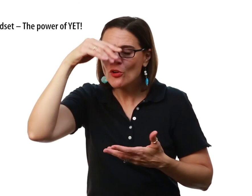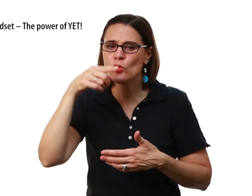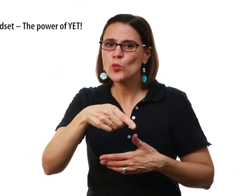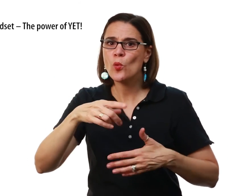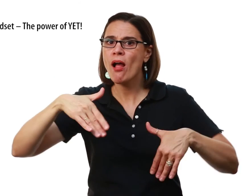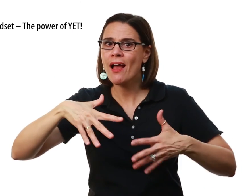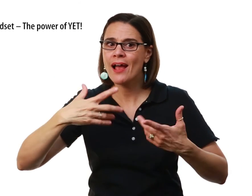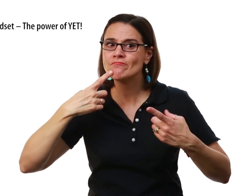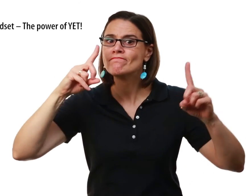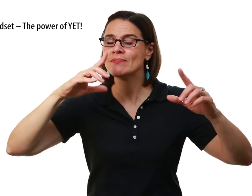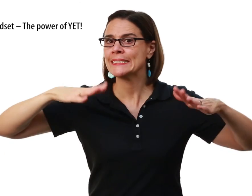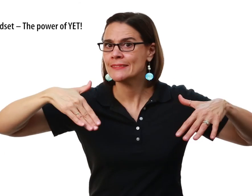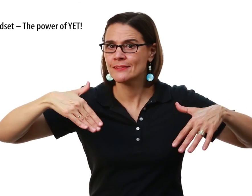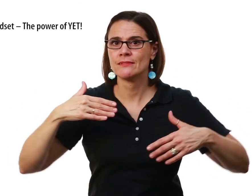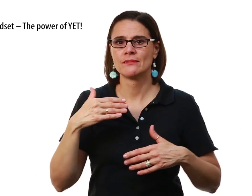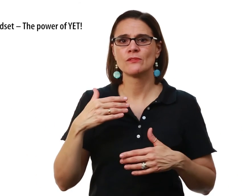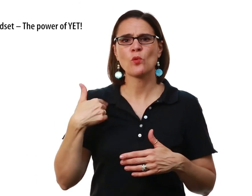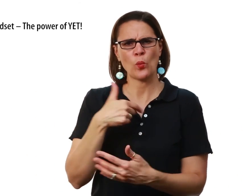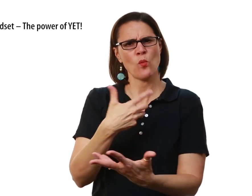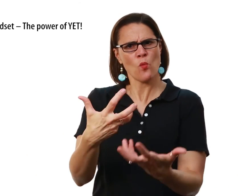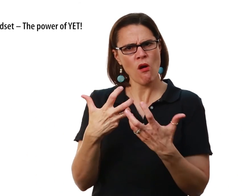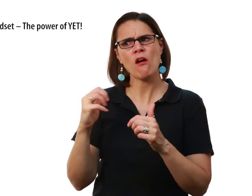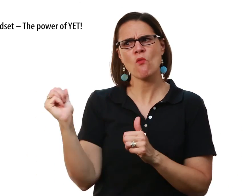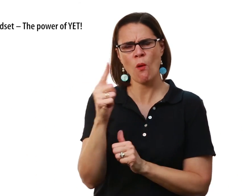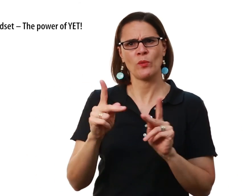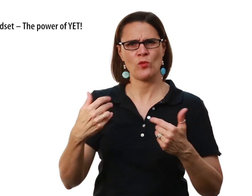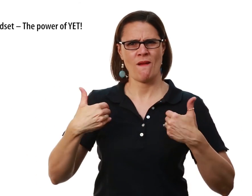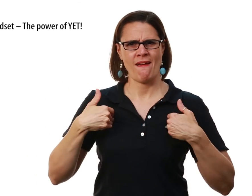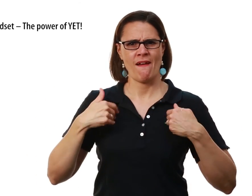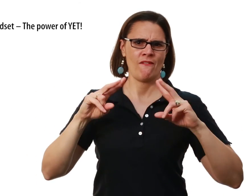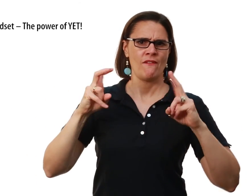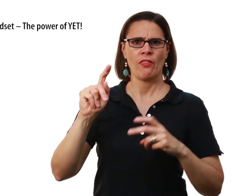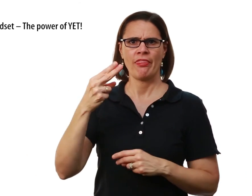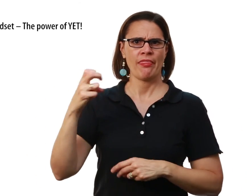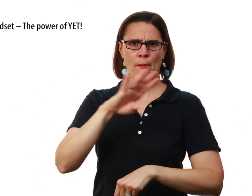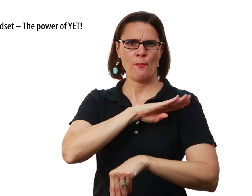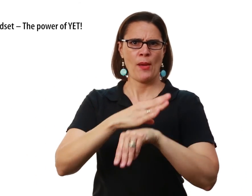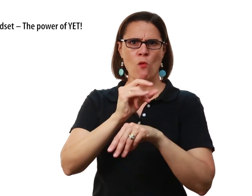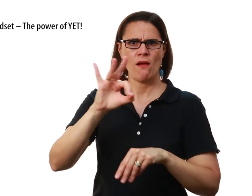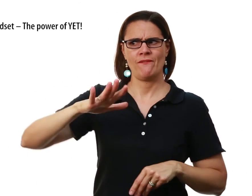haven't learned yet You haven't become proficient In this yet We want all people To have the power of yet